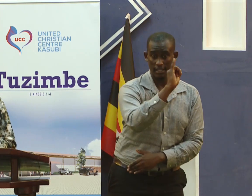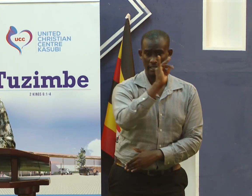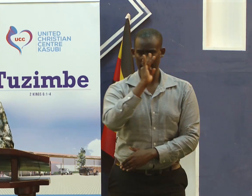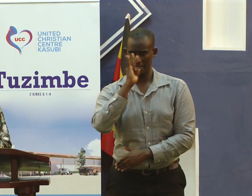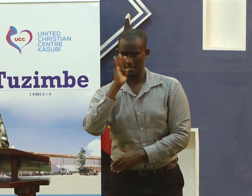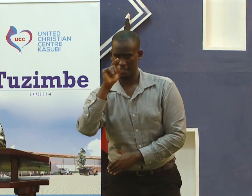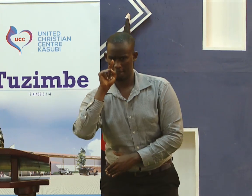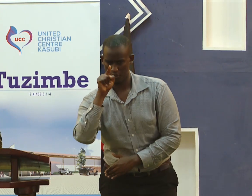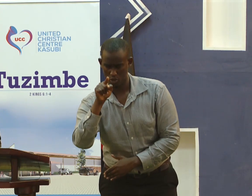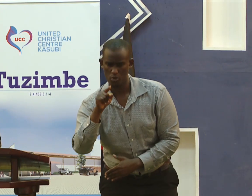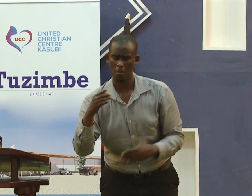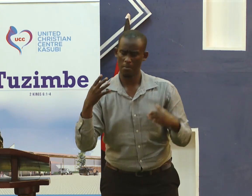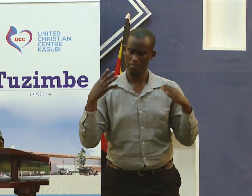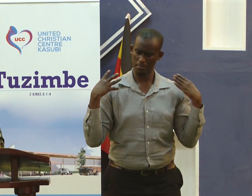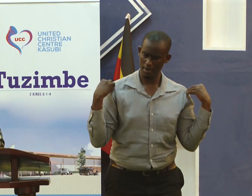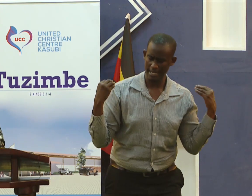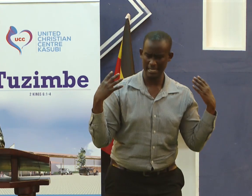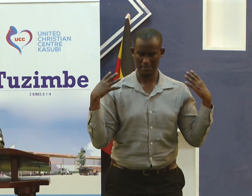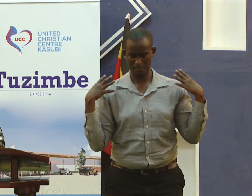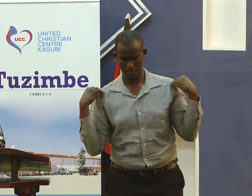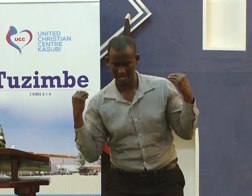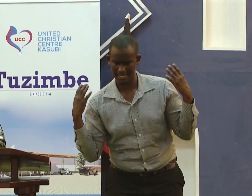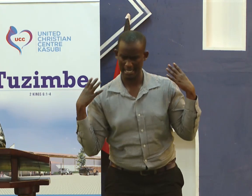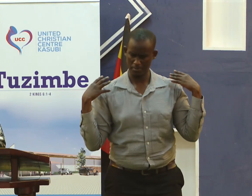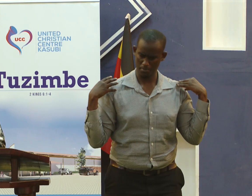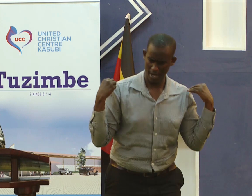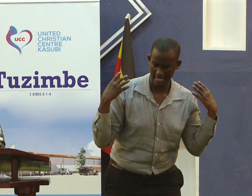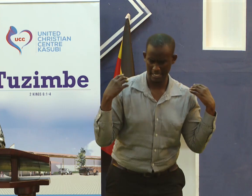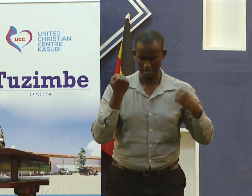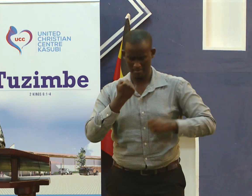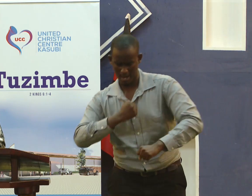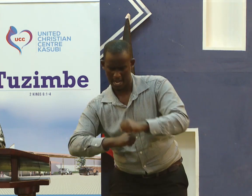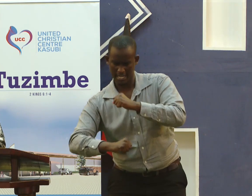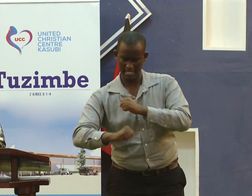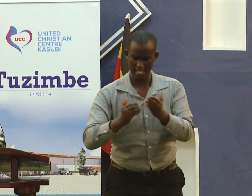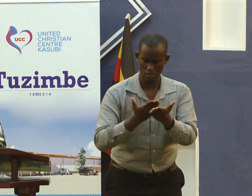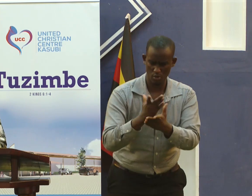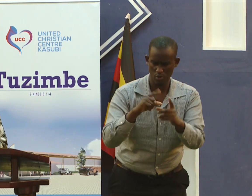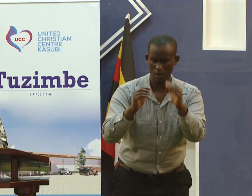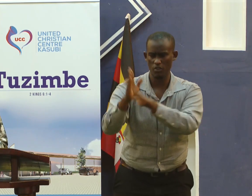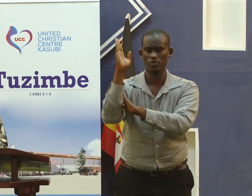of God. whenever we put into action the truth of the word of God,